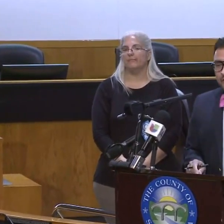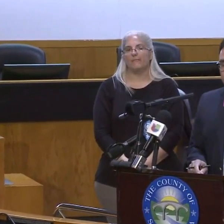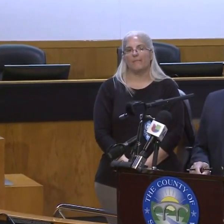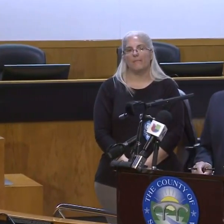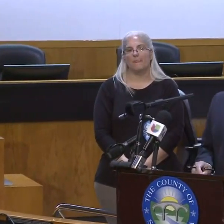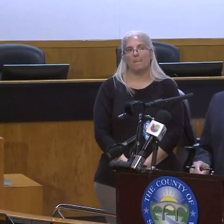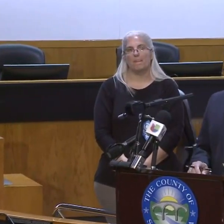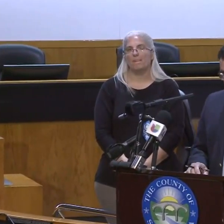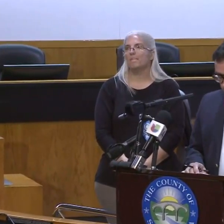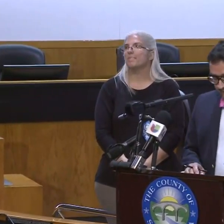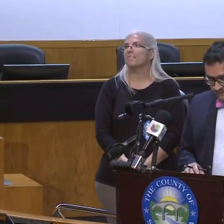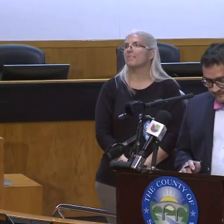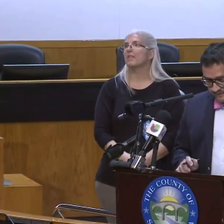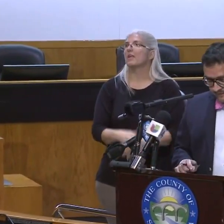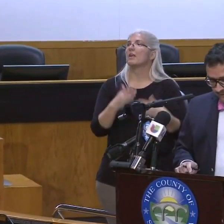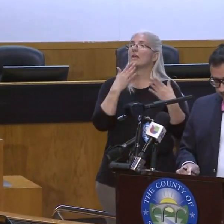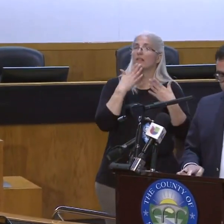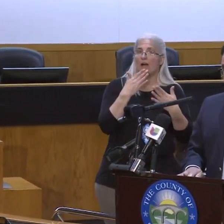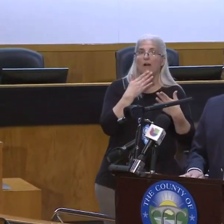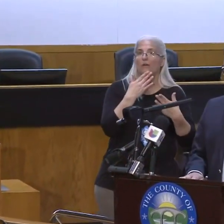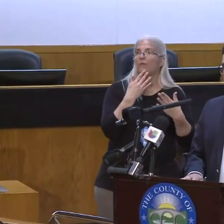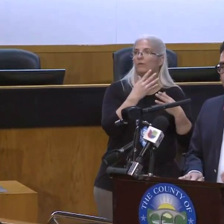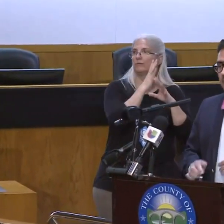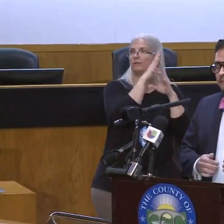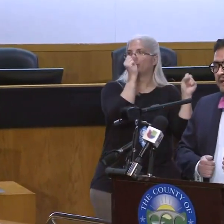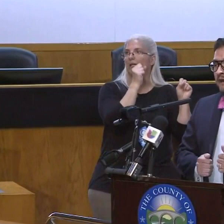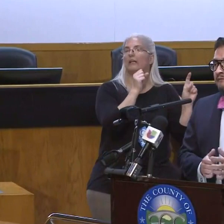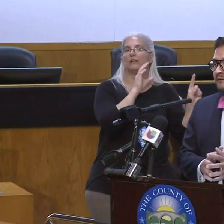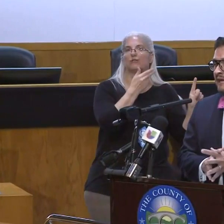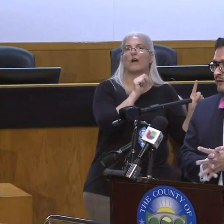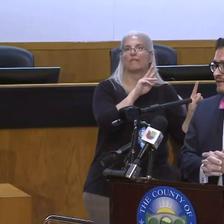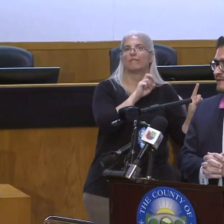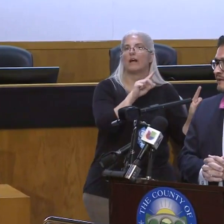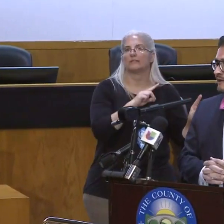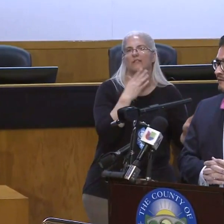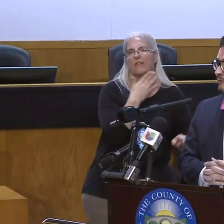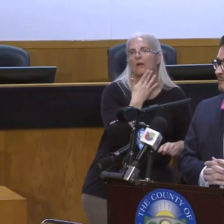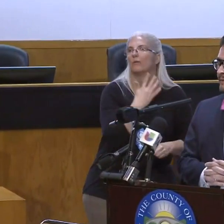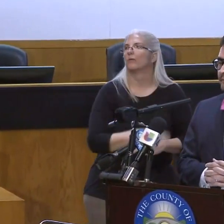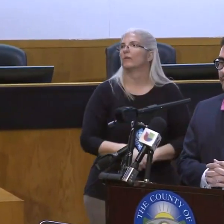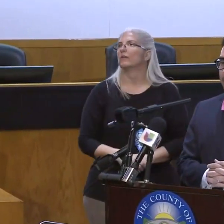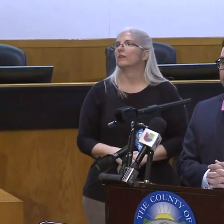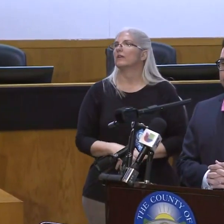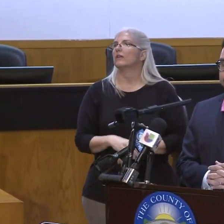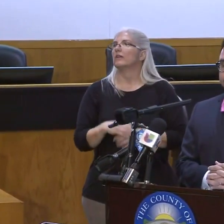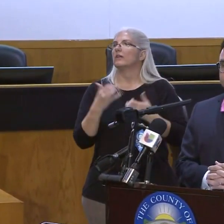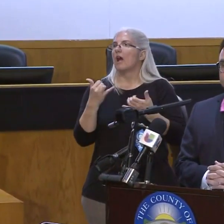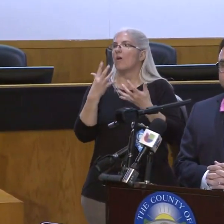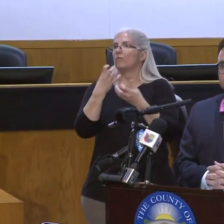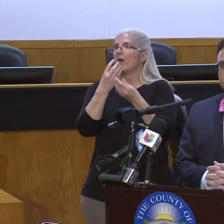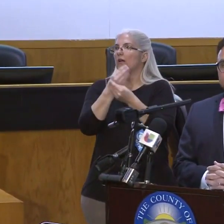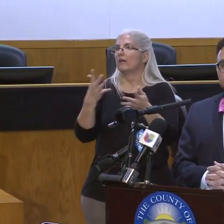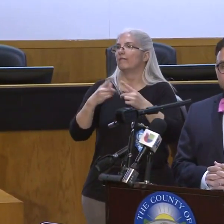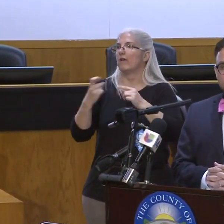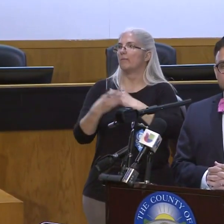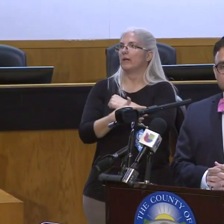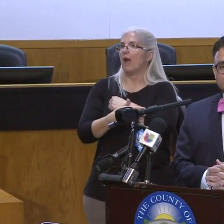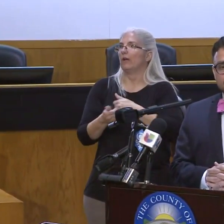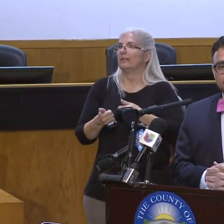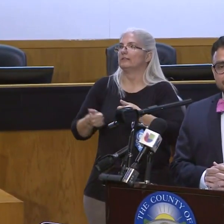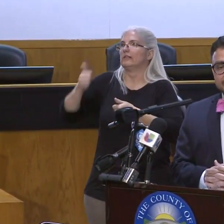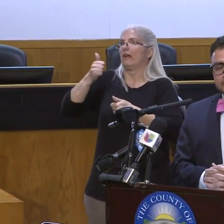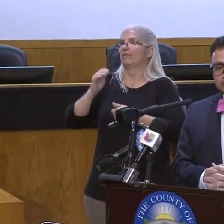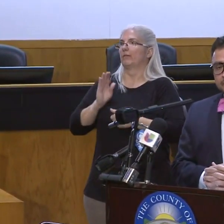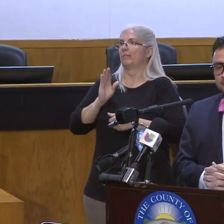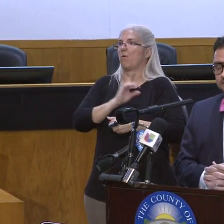Thank you very much, President Chavez. And I just on behalf of the county executive, I want people of this county to know